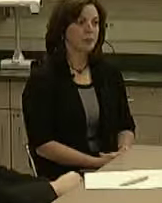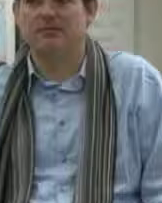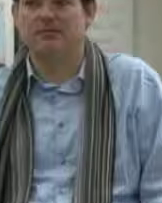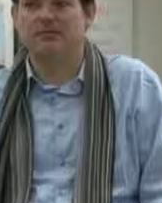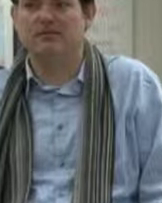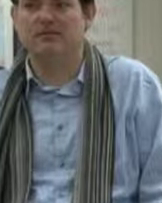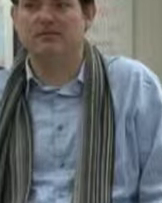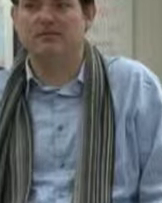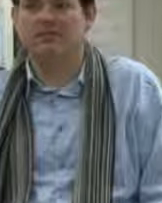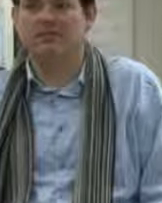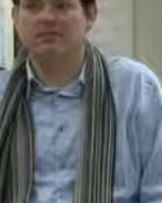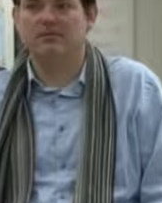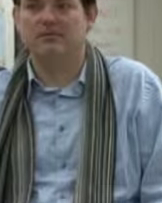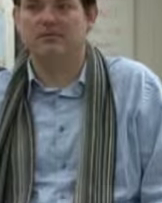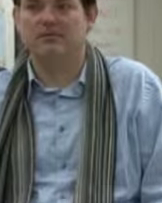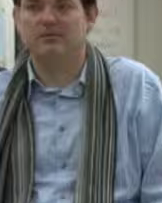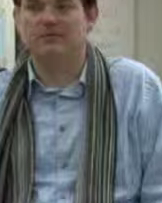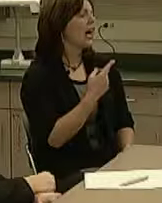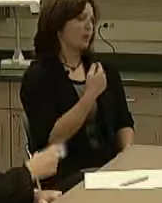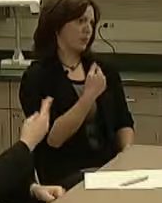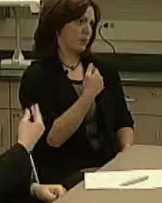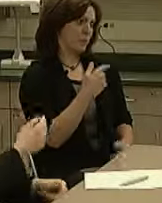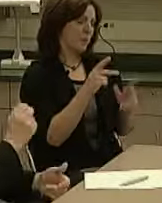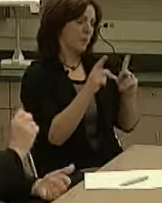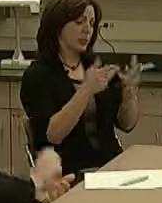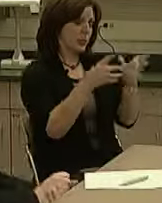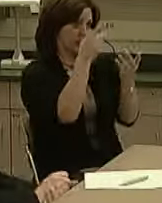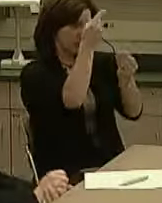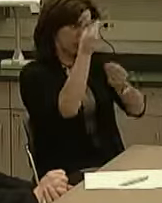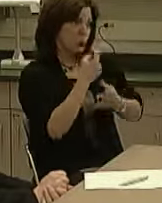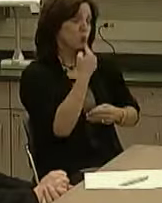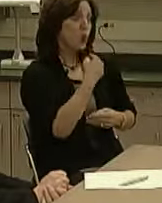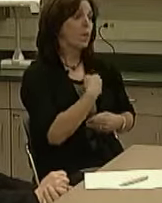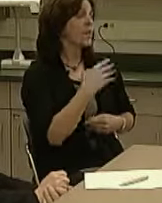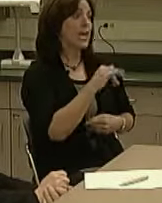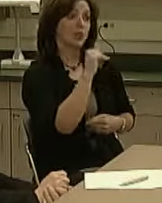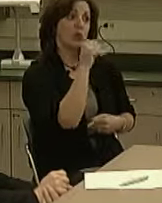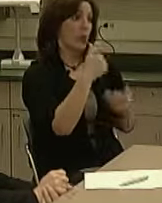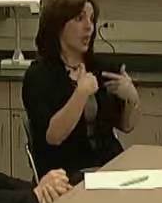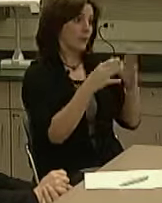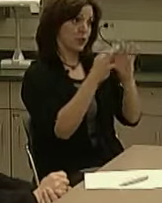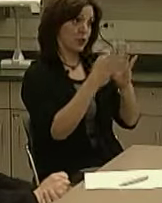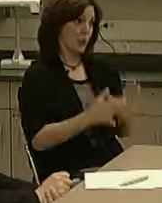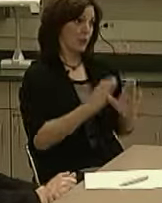And I was told that you don't have the interpreter in your classes. Is that true?